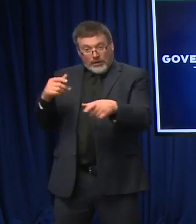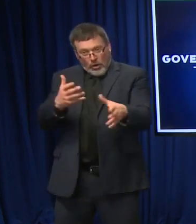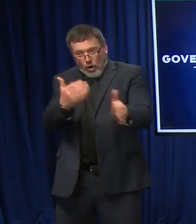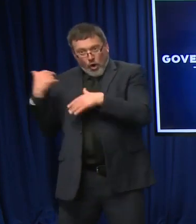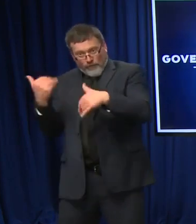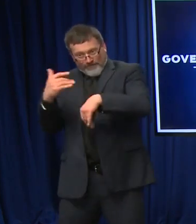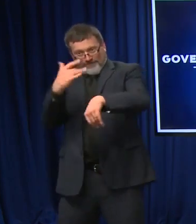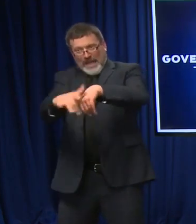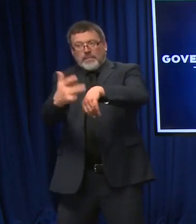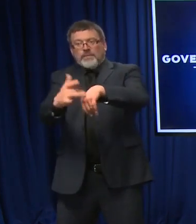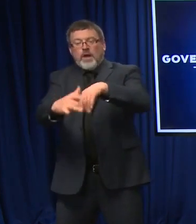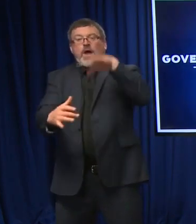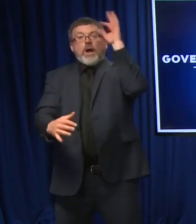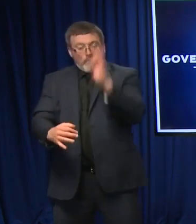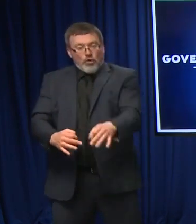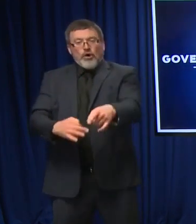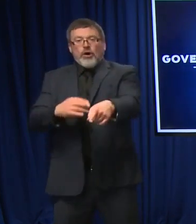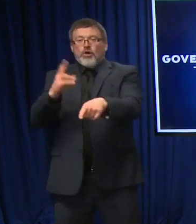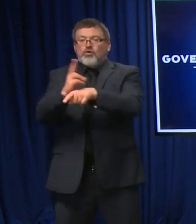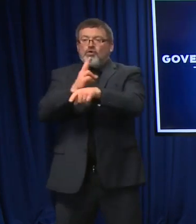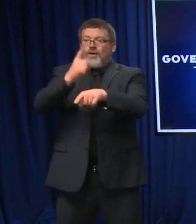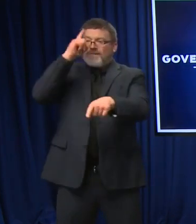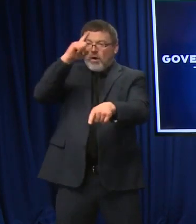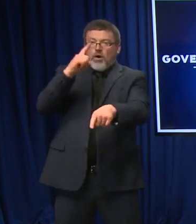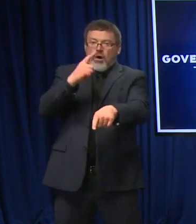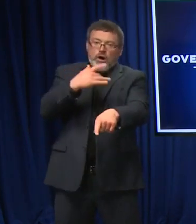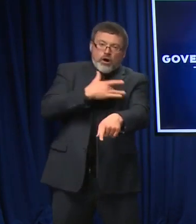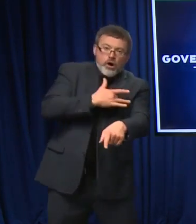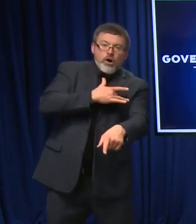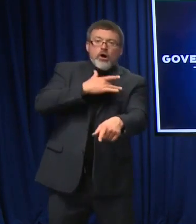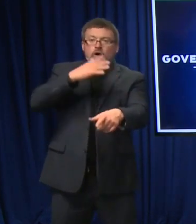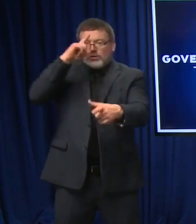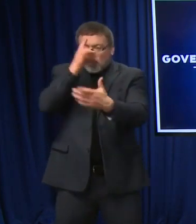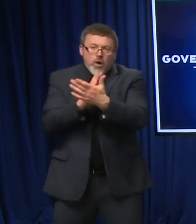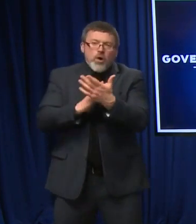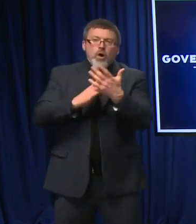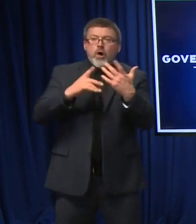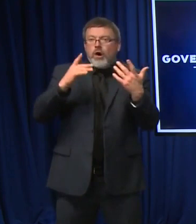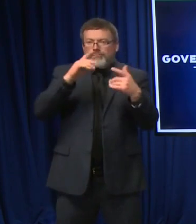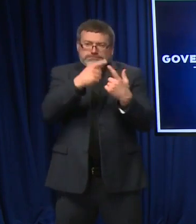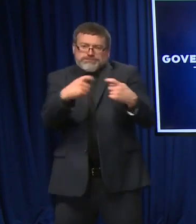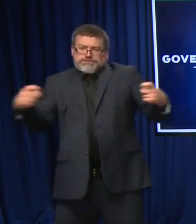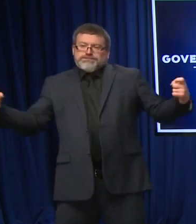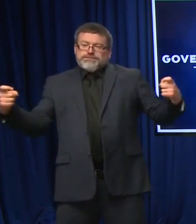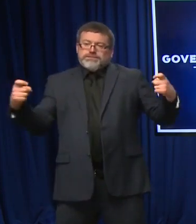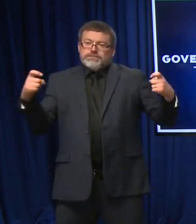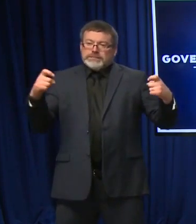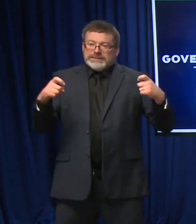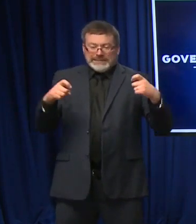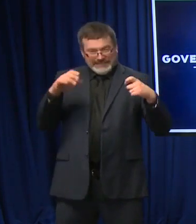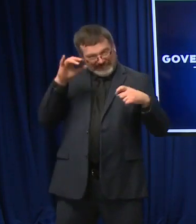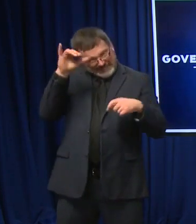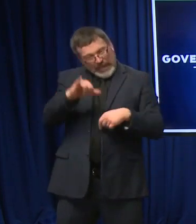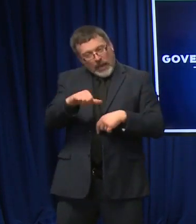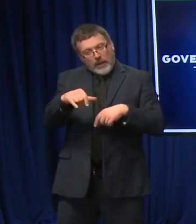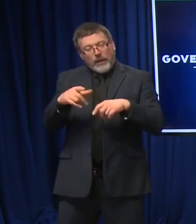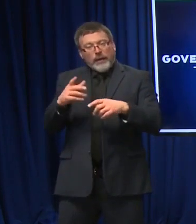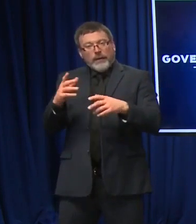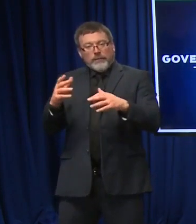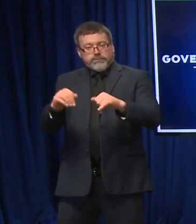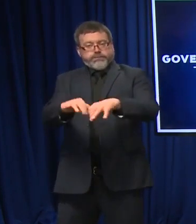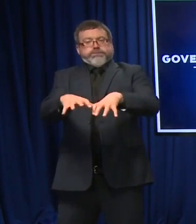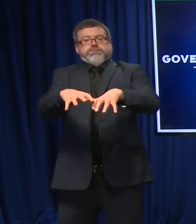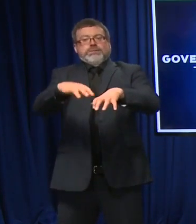get more people in the front door. This, again, is a back door issue based on community-based care versus a front door issue.